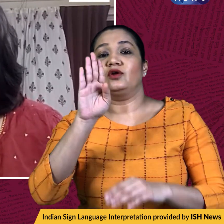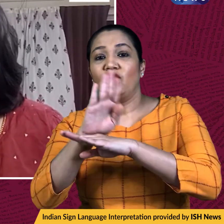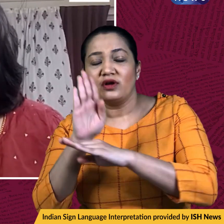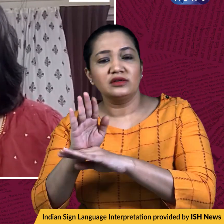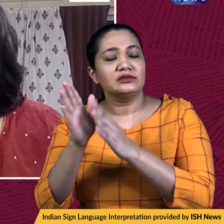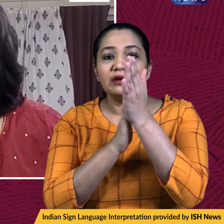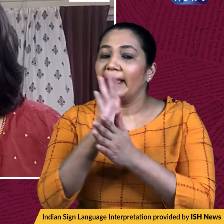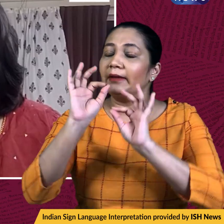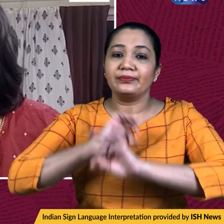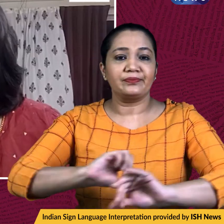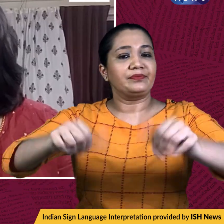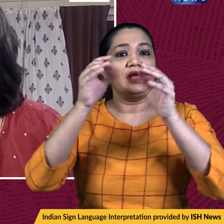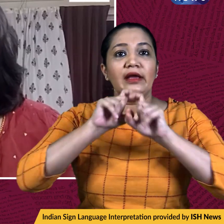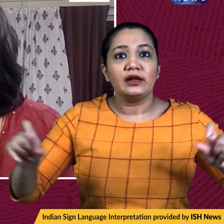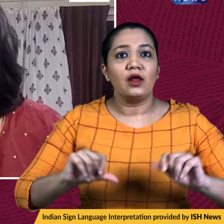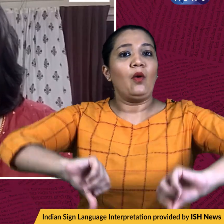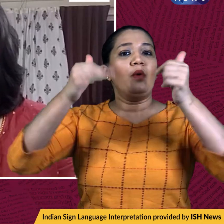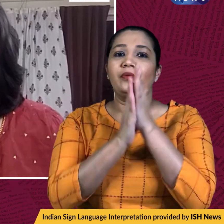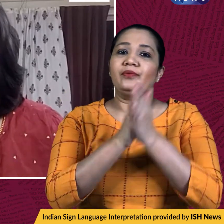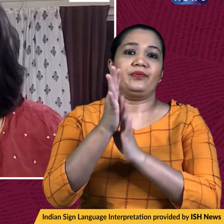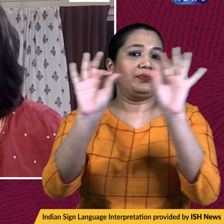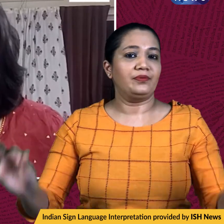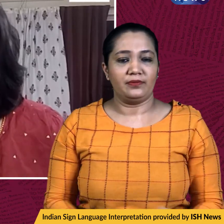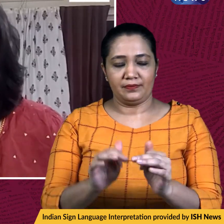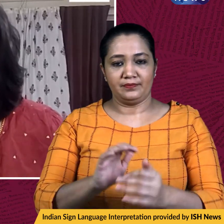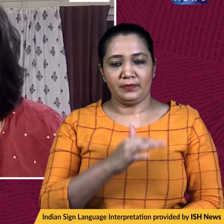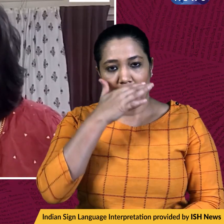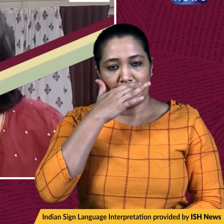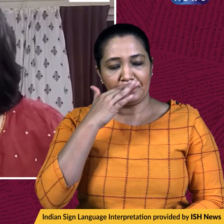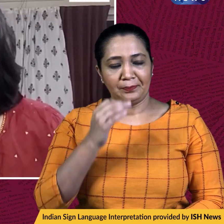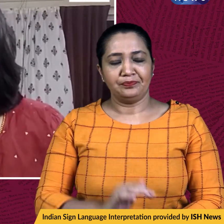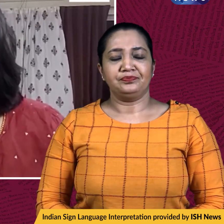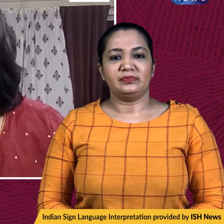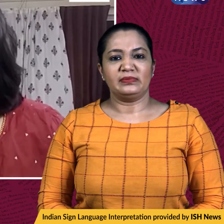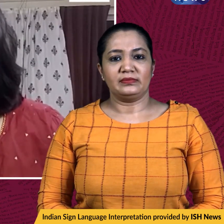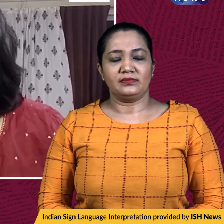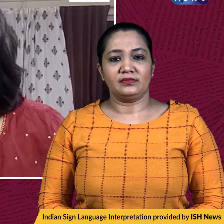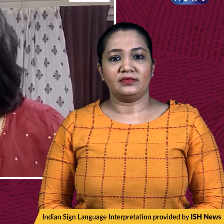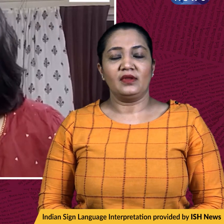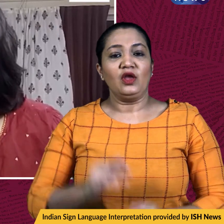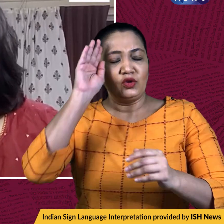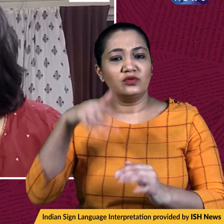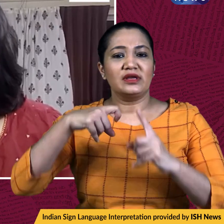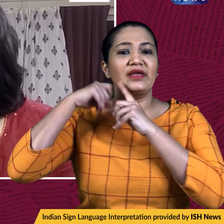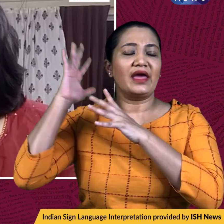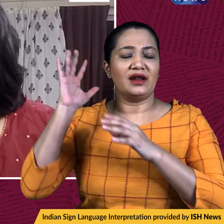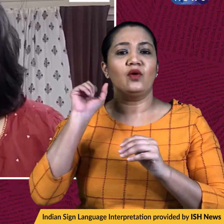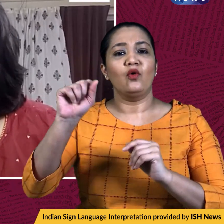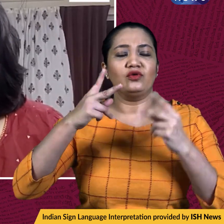Congress have failed to secure clear majority in any of them. Also, in the news, a division bench of Kerala High Court